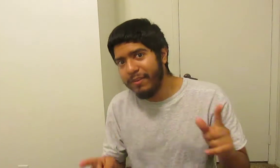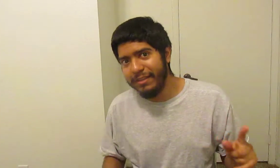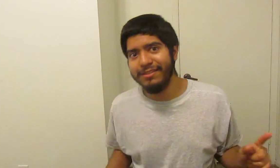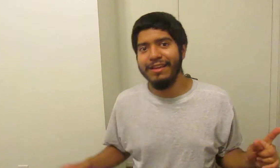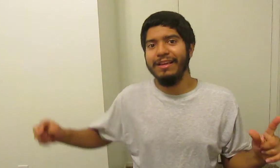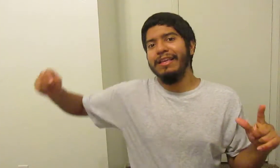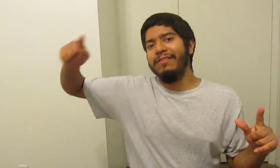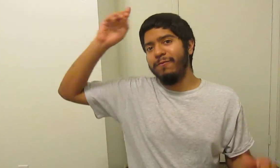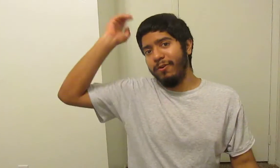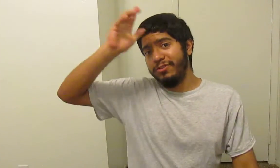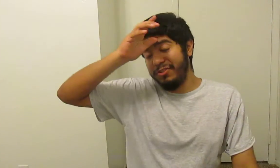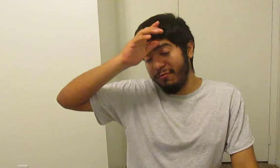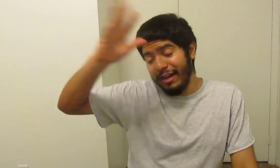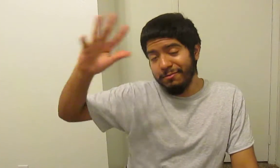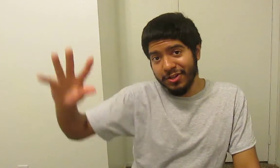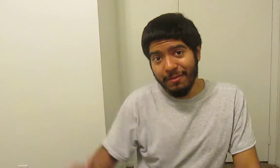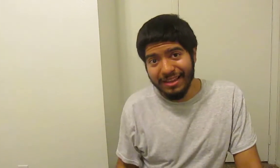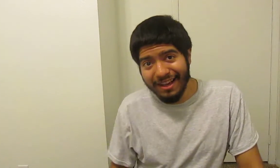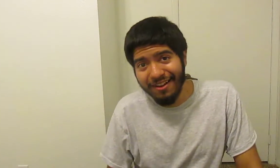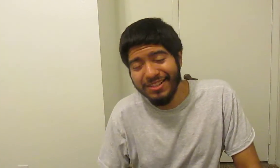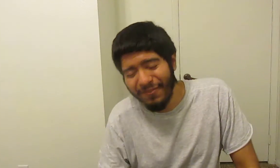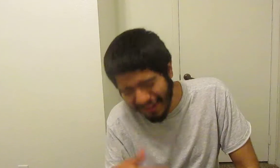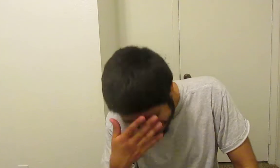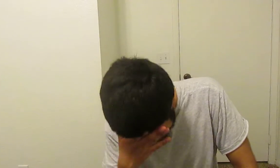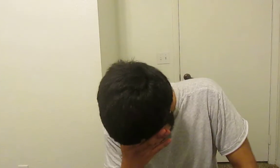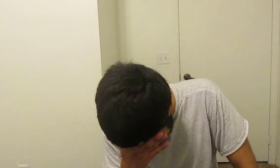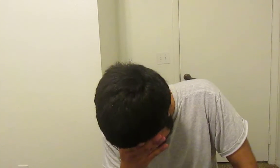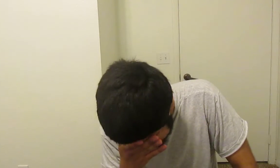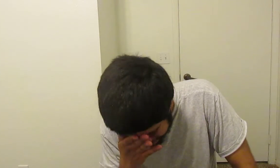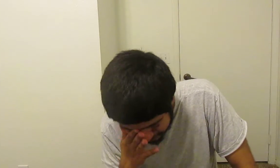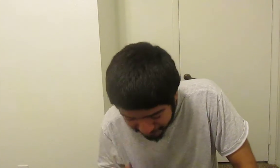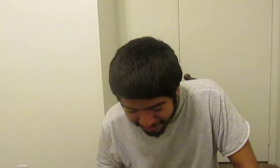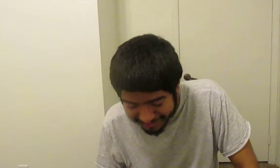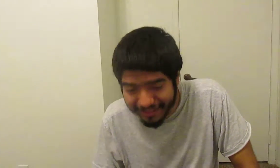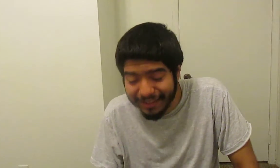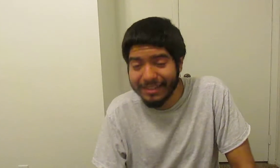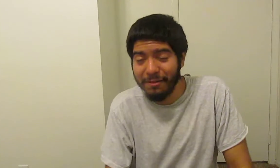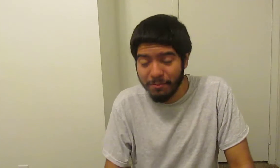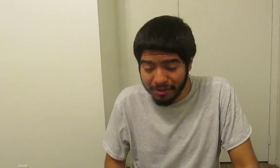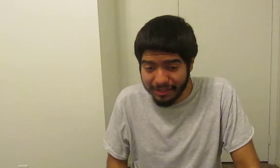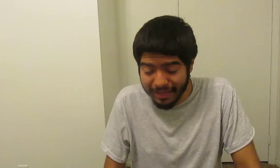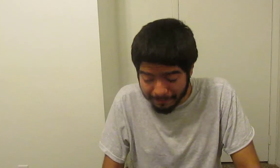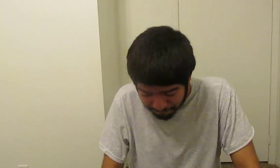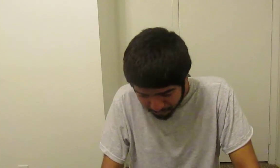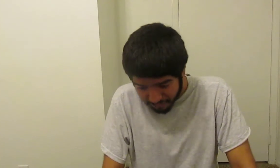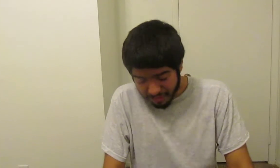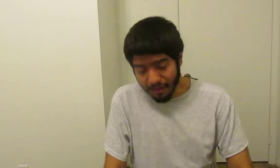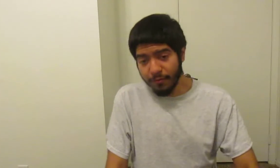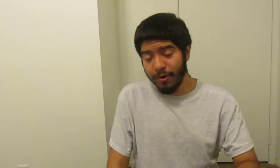these, the first random job that Hachi finds is the job to fucking collect the money from